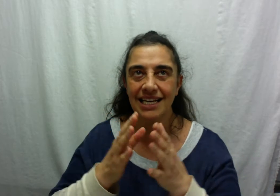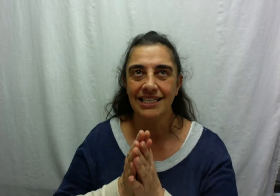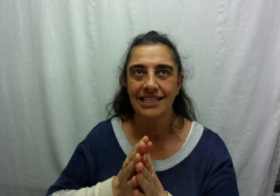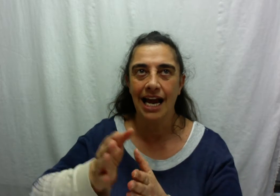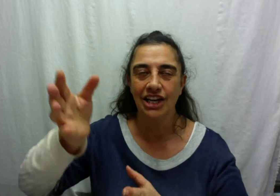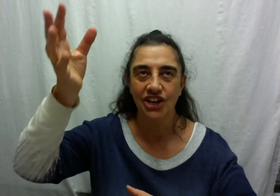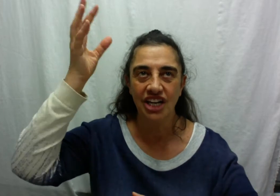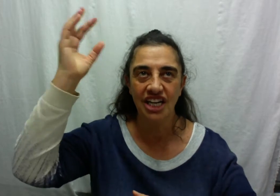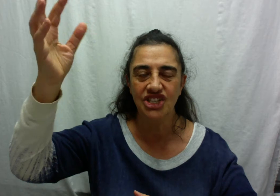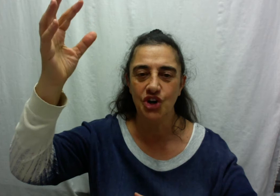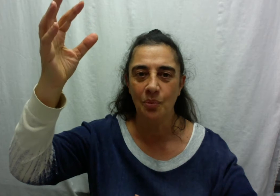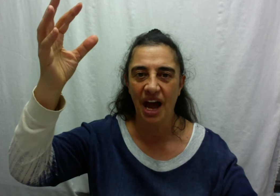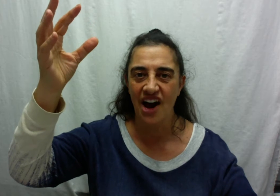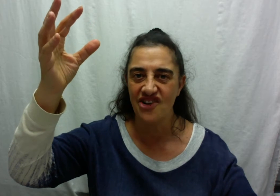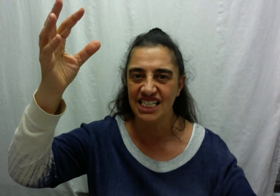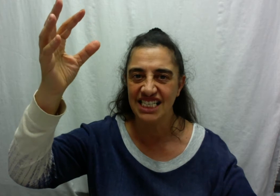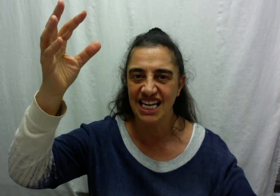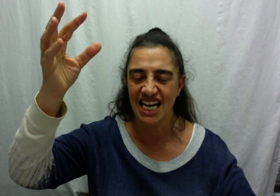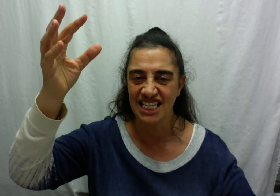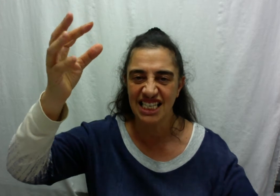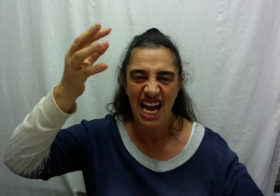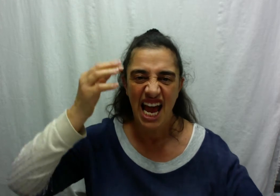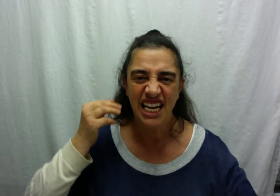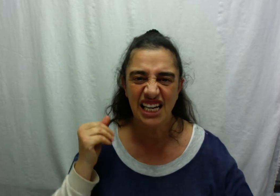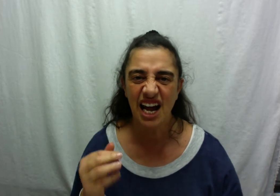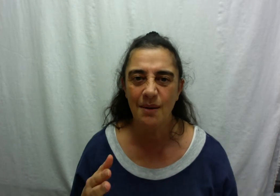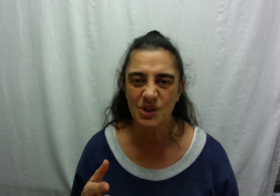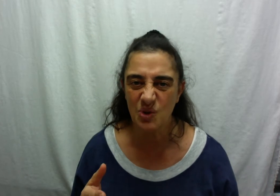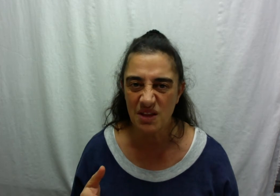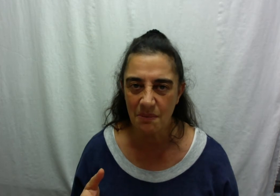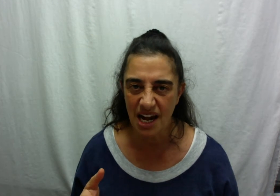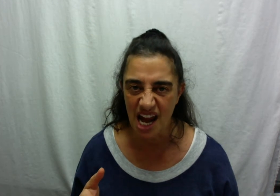it's telling you here's your power and status and it comes with money